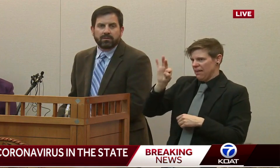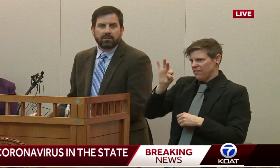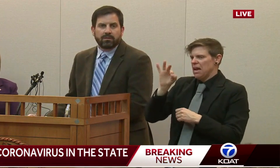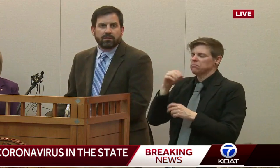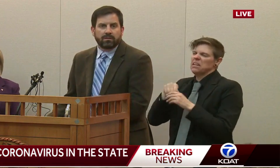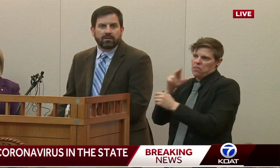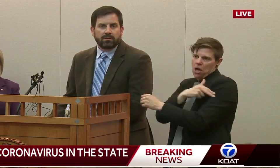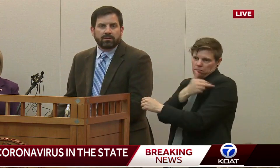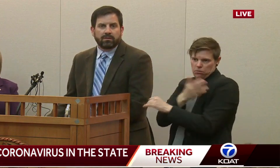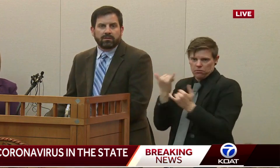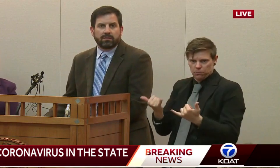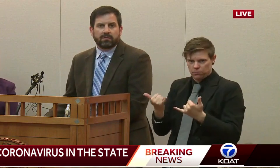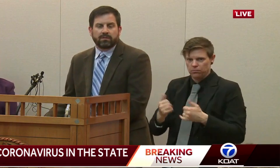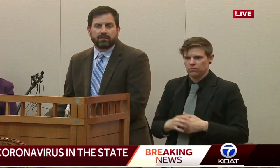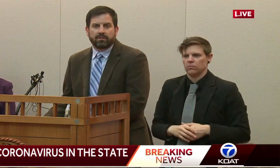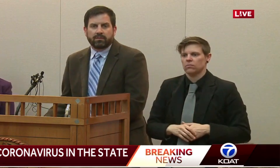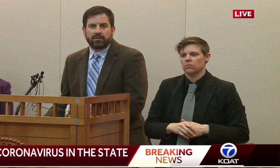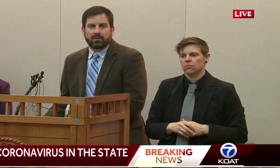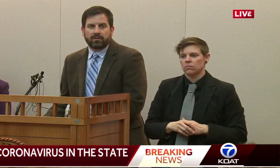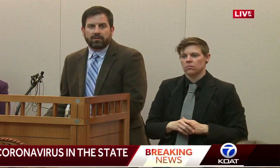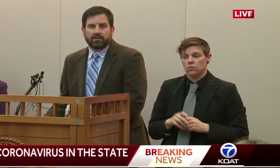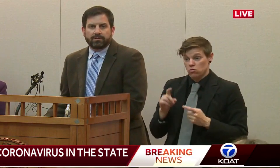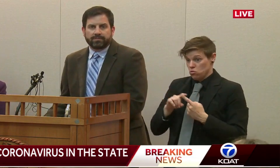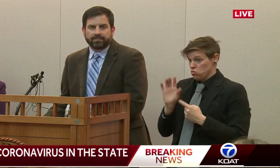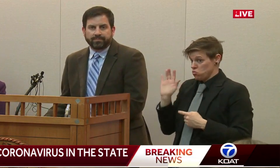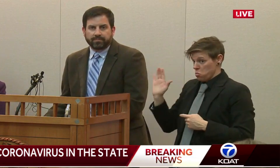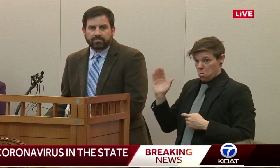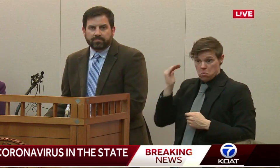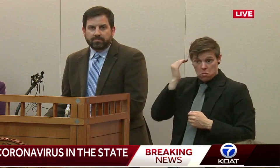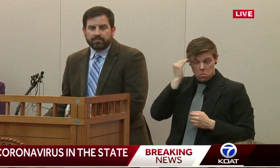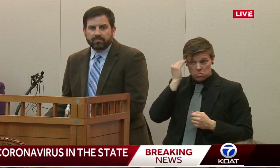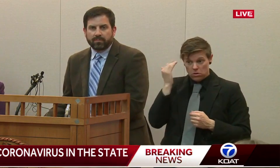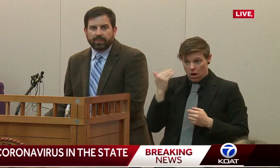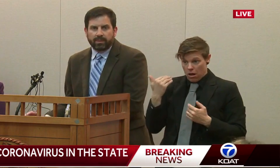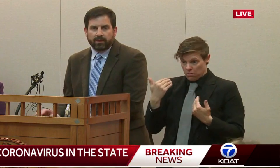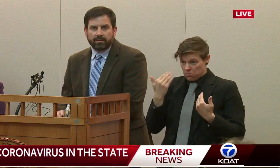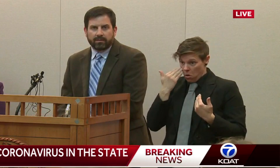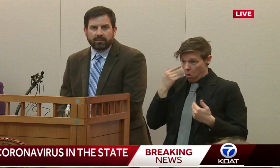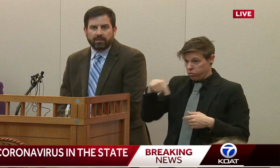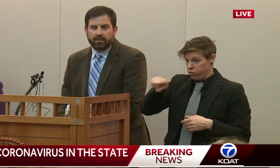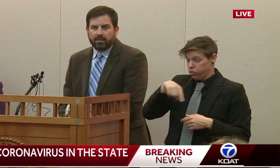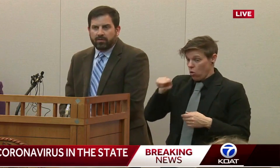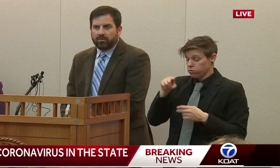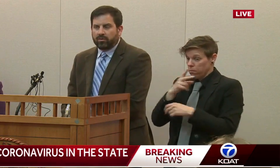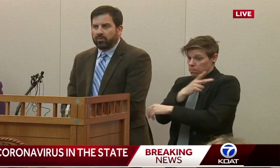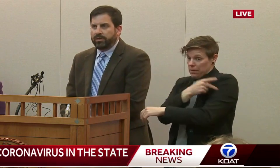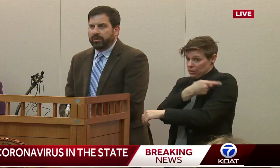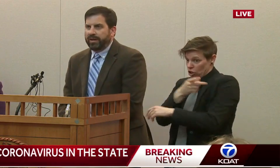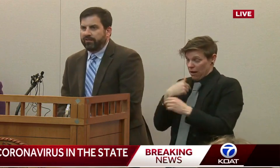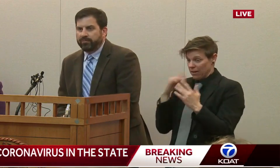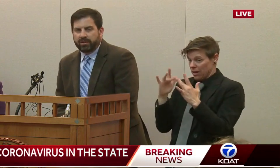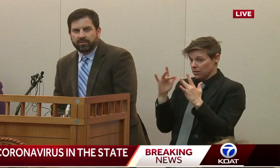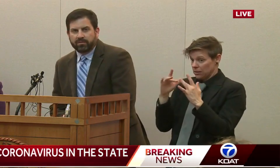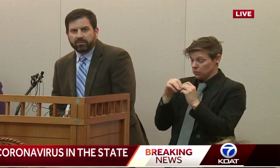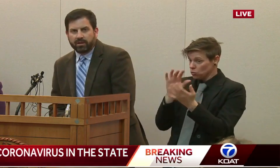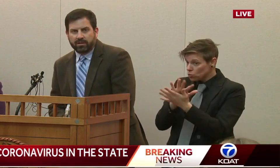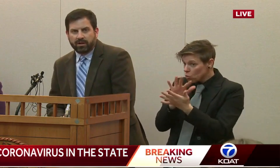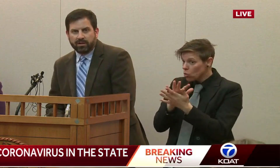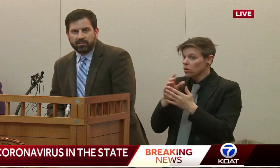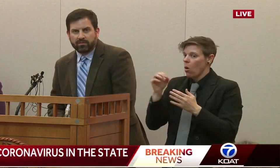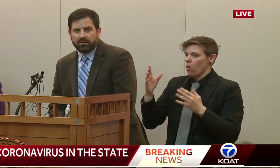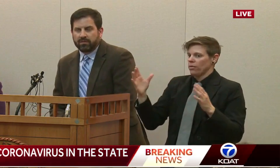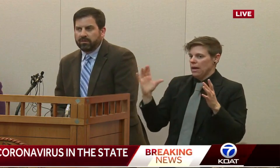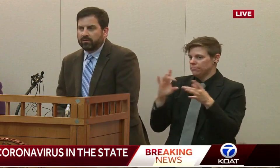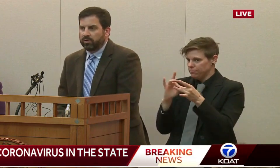And to your knowledge, have any of those patients had contact with the school or someone who works in the school? So there have been some